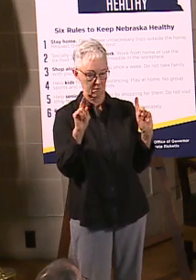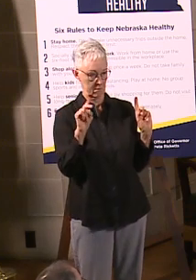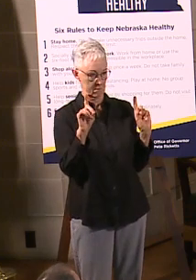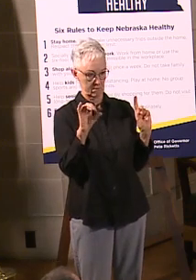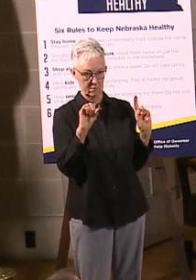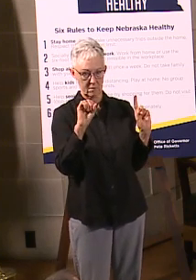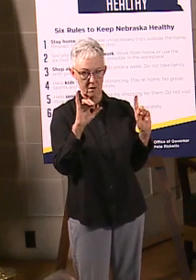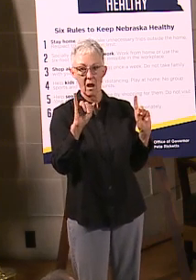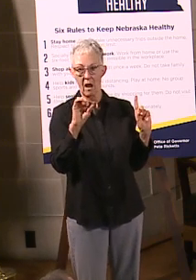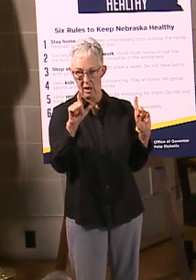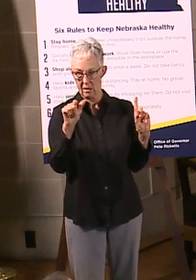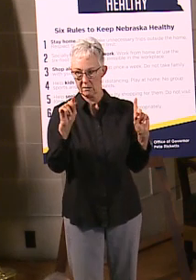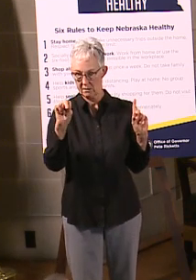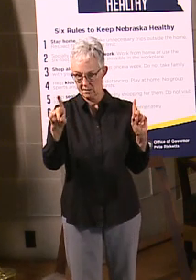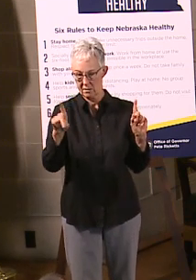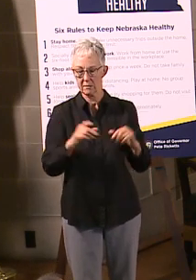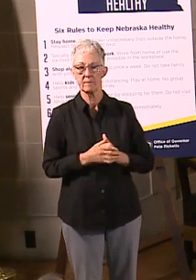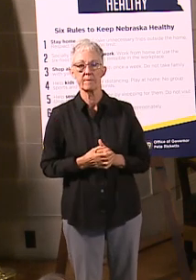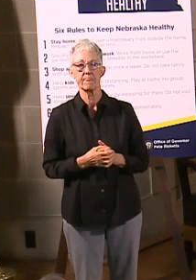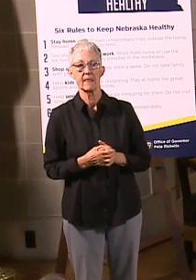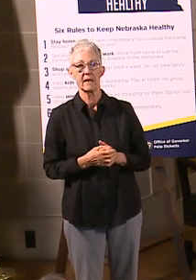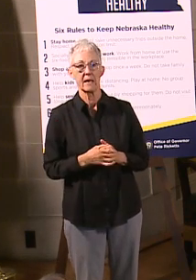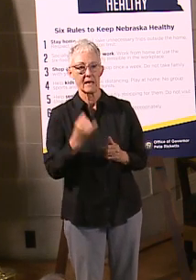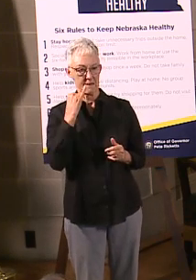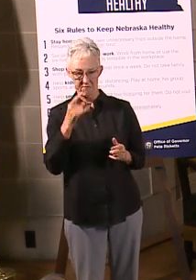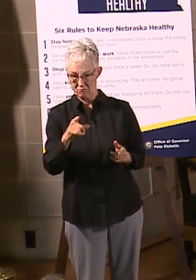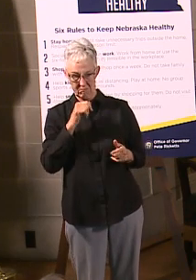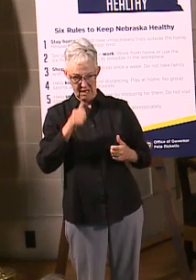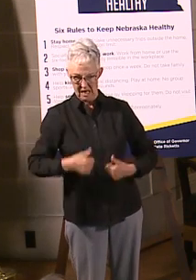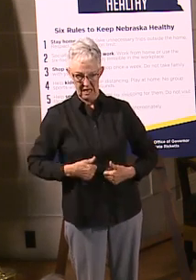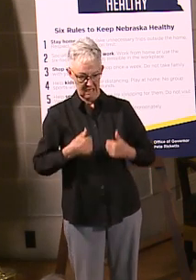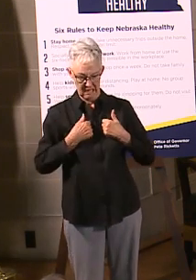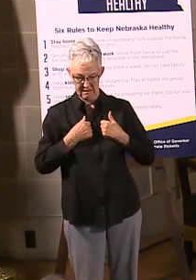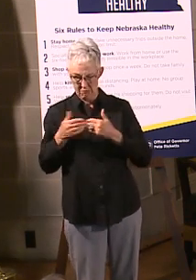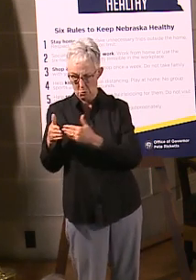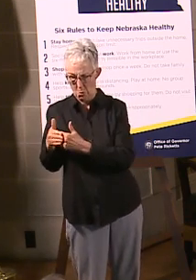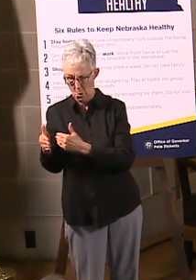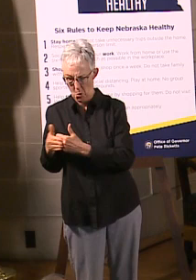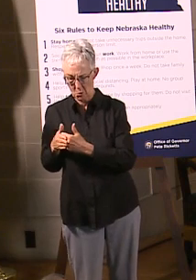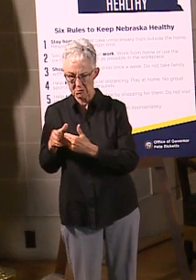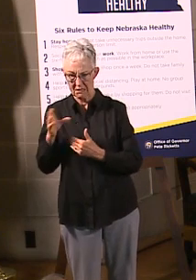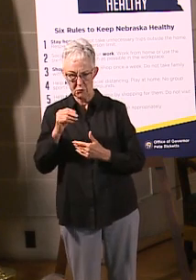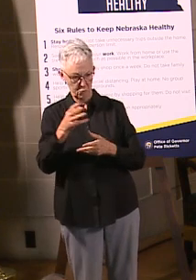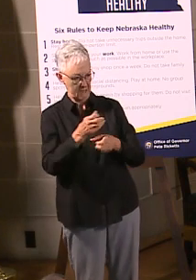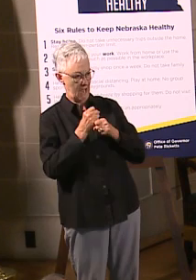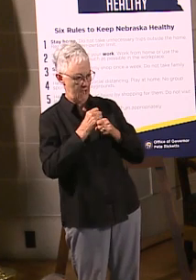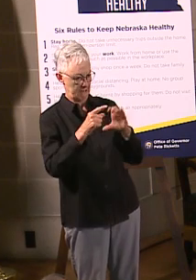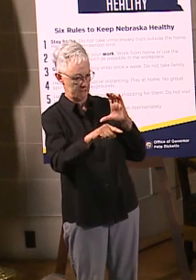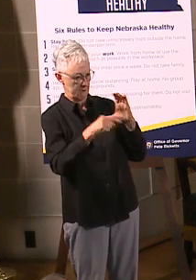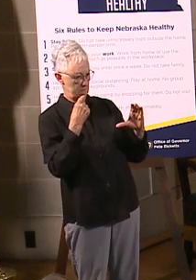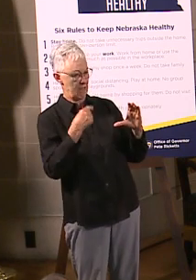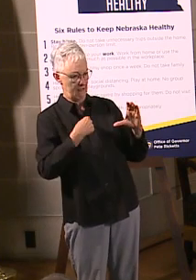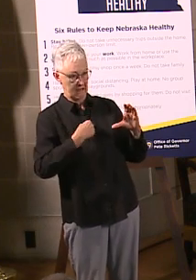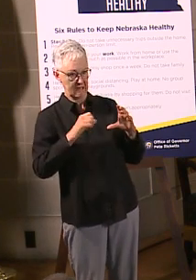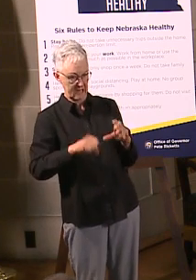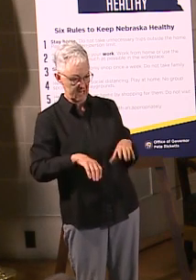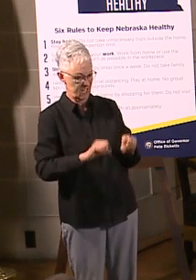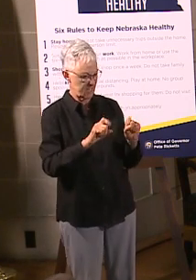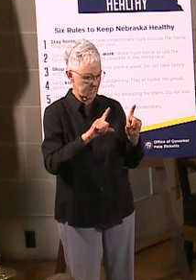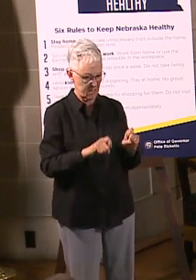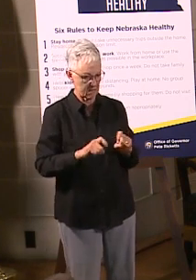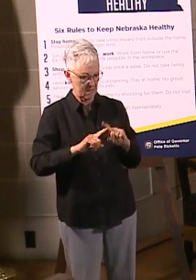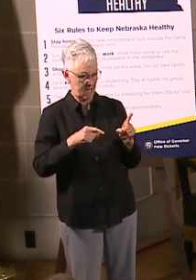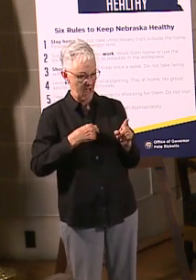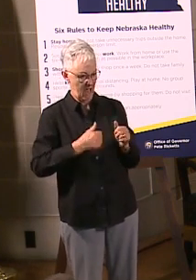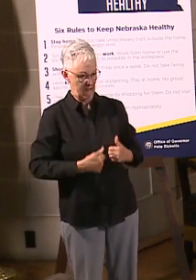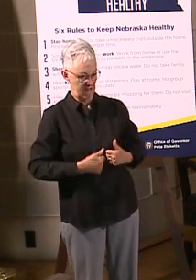site that's going to be closer and more convenient for you. You can certainly wait for that if you're one of those healthcare workers or so forth. But that's out there available. We also had a